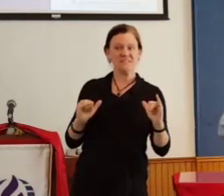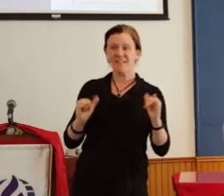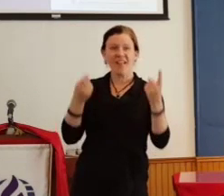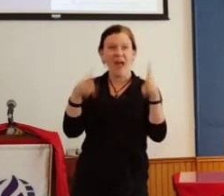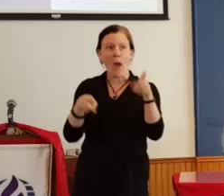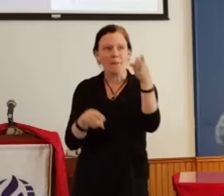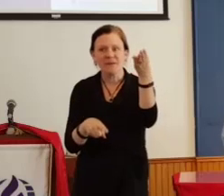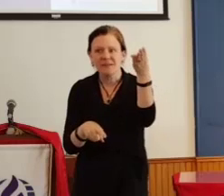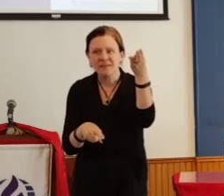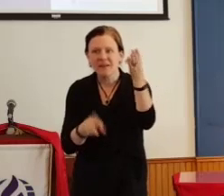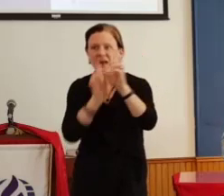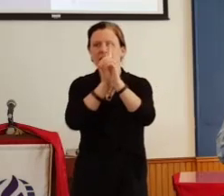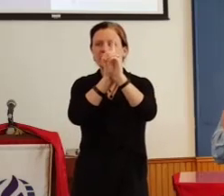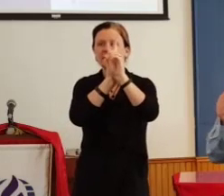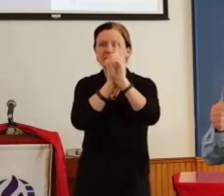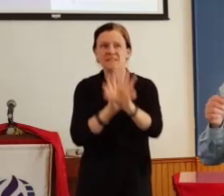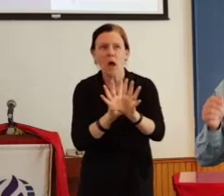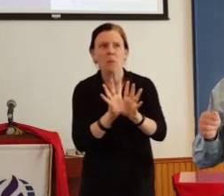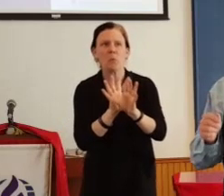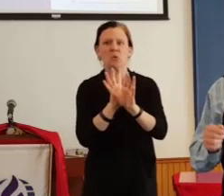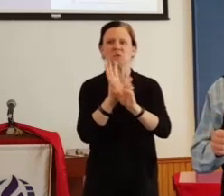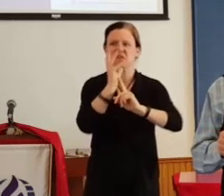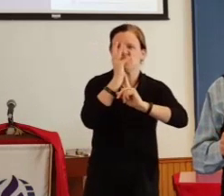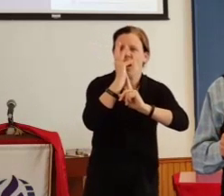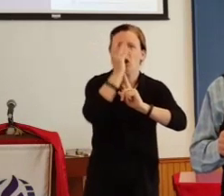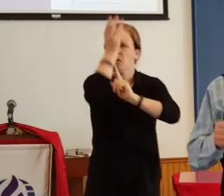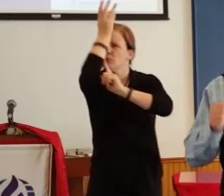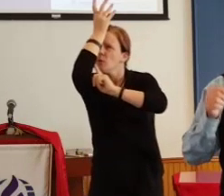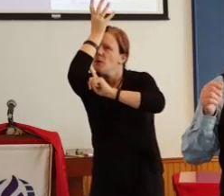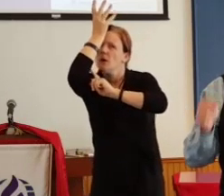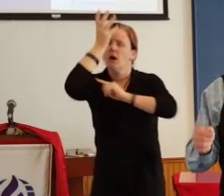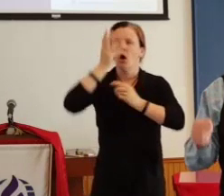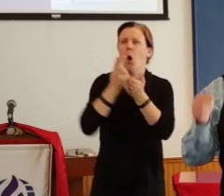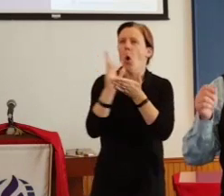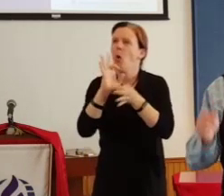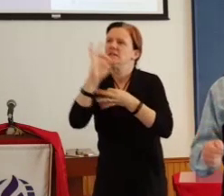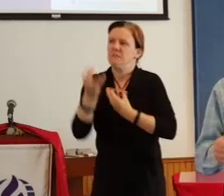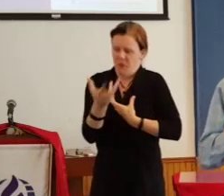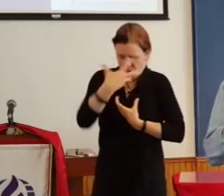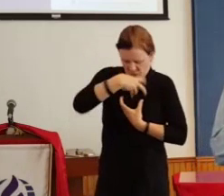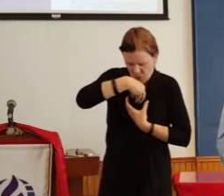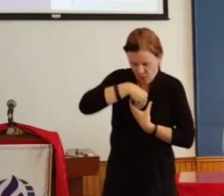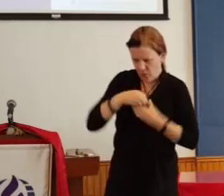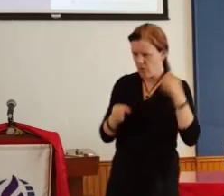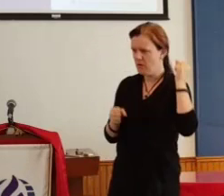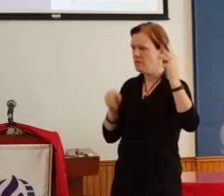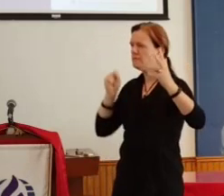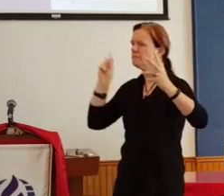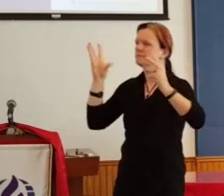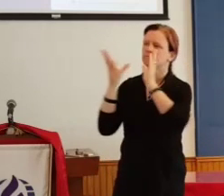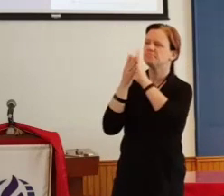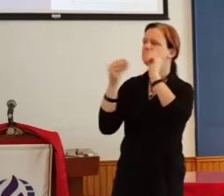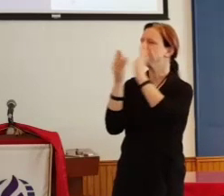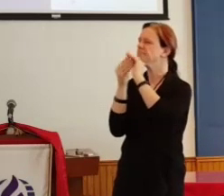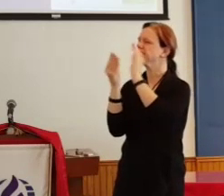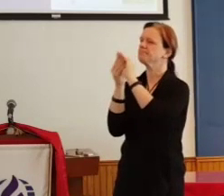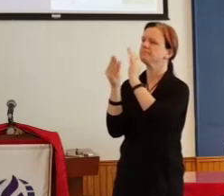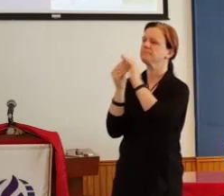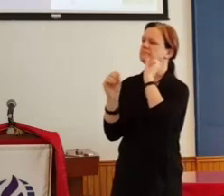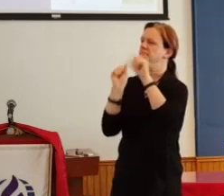The disciples were filled with the Holy Spirit in a very convincing and powerful way. And the Holy